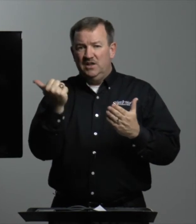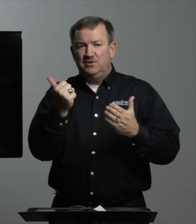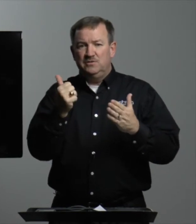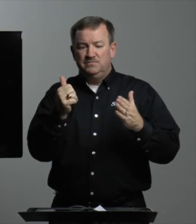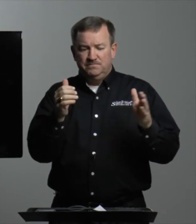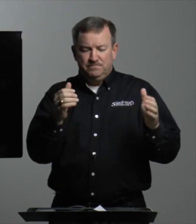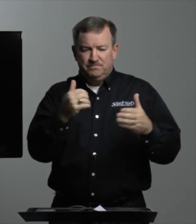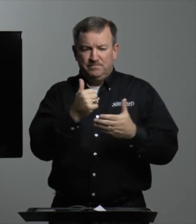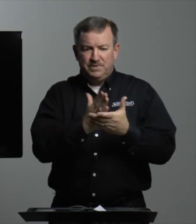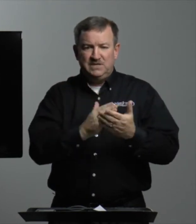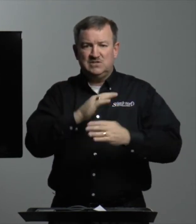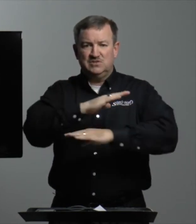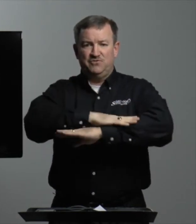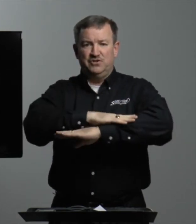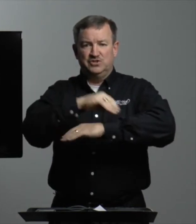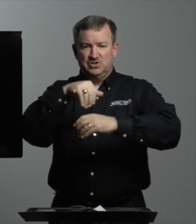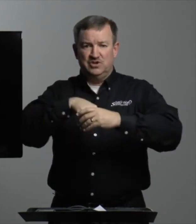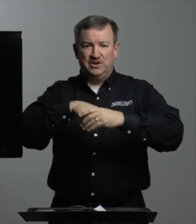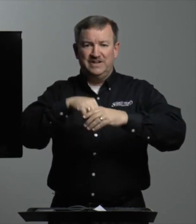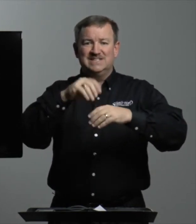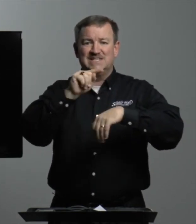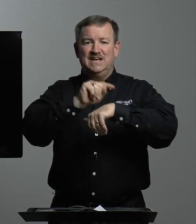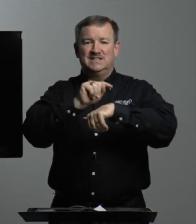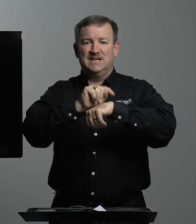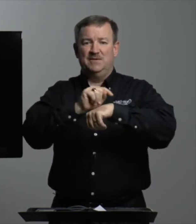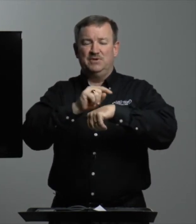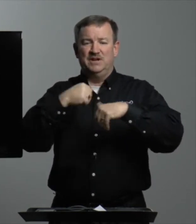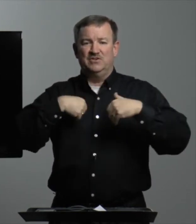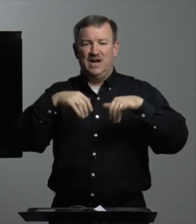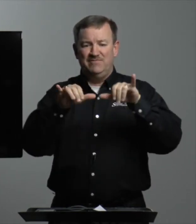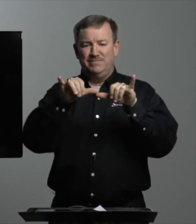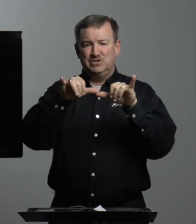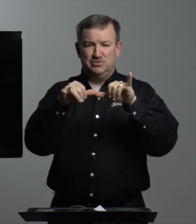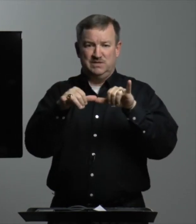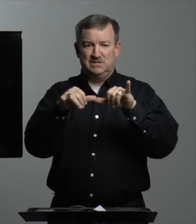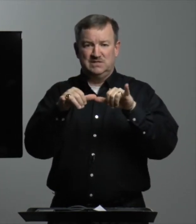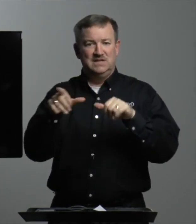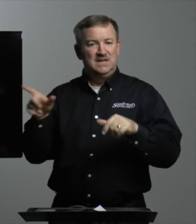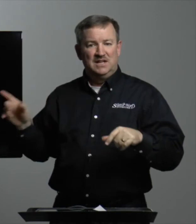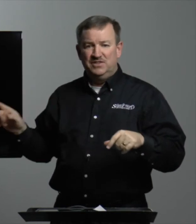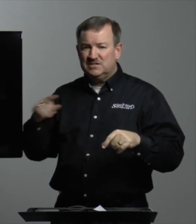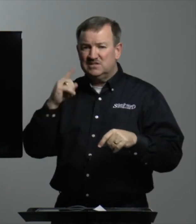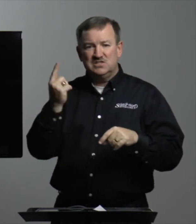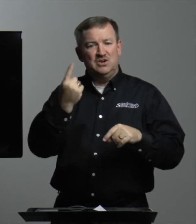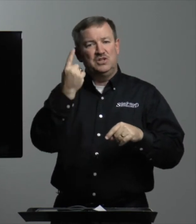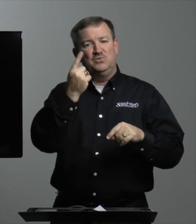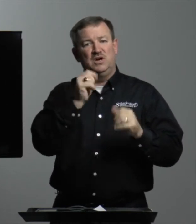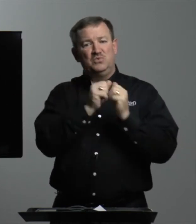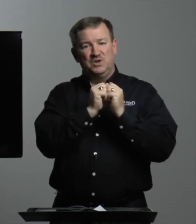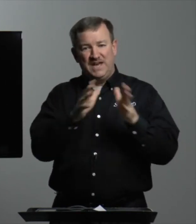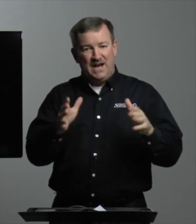other pieces of furniture that are inside the tabernacle have measurements. This is the only one without.